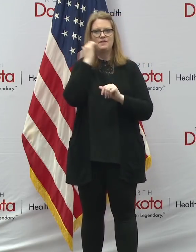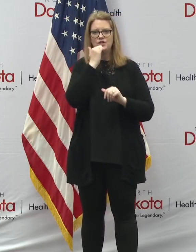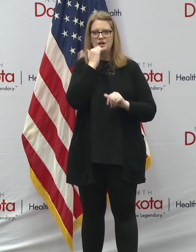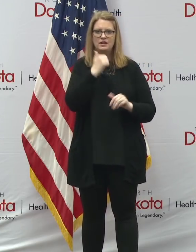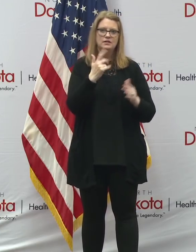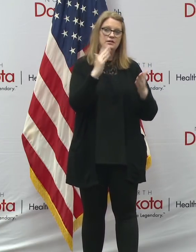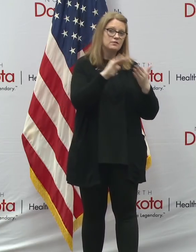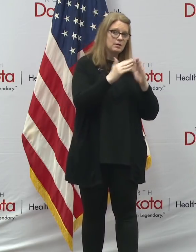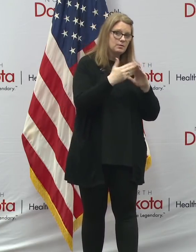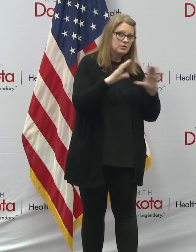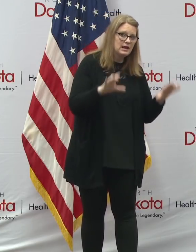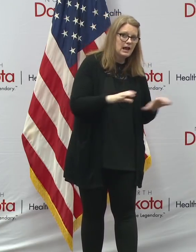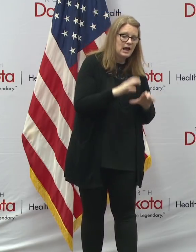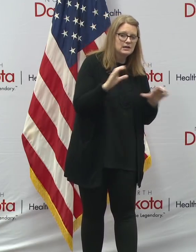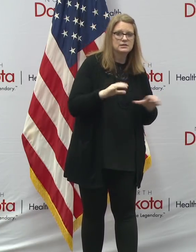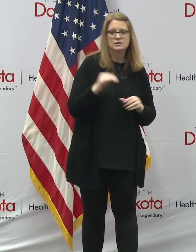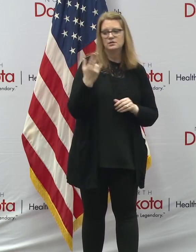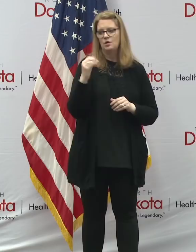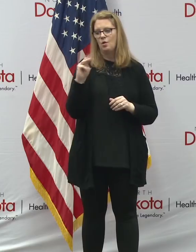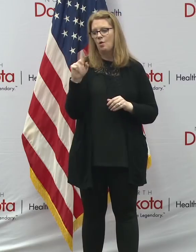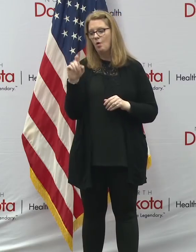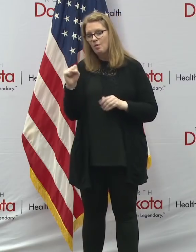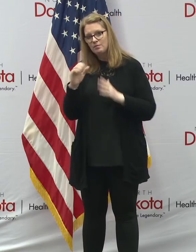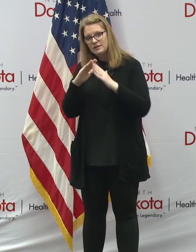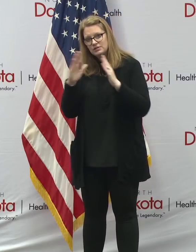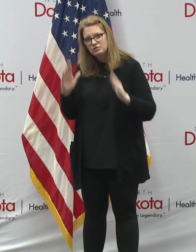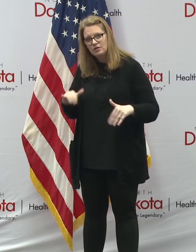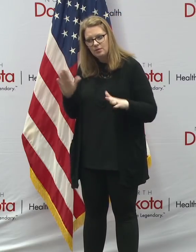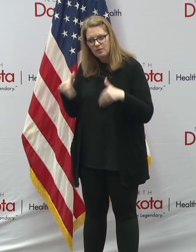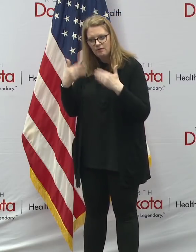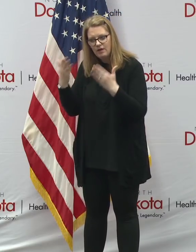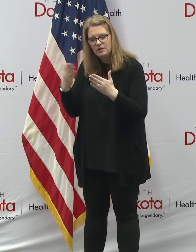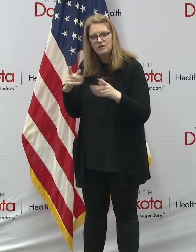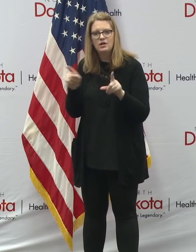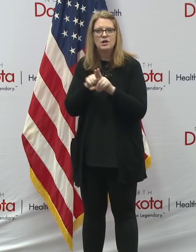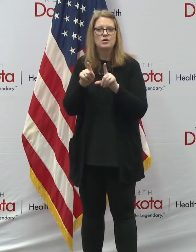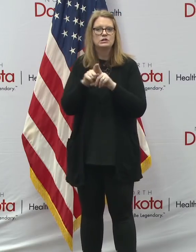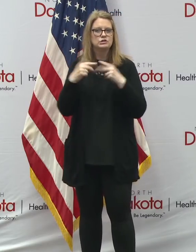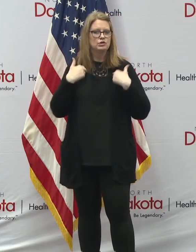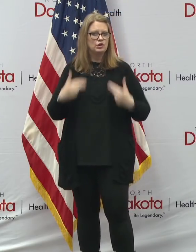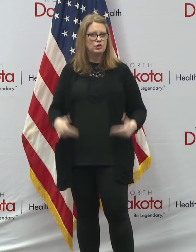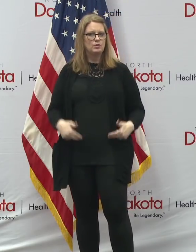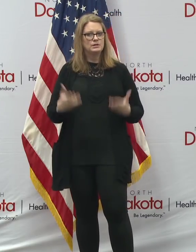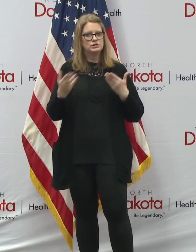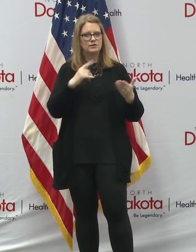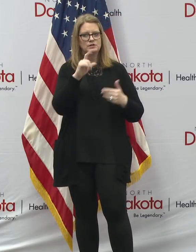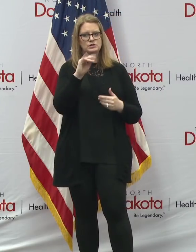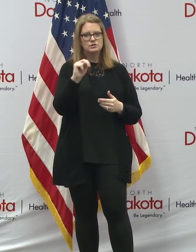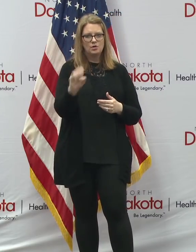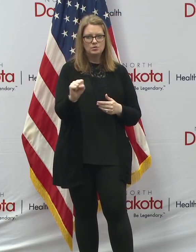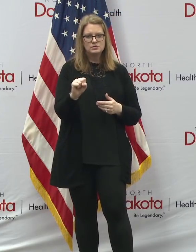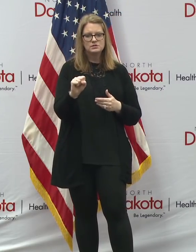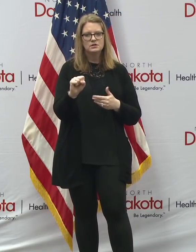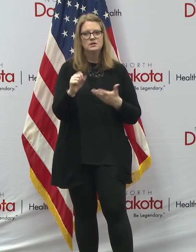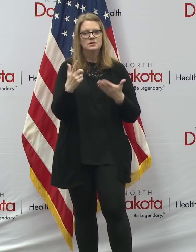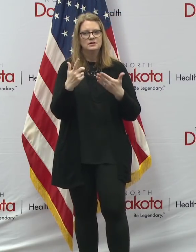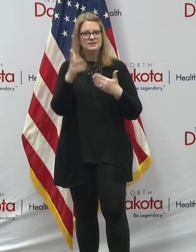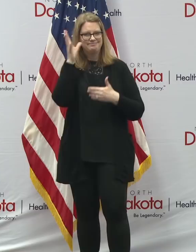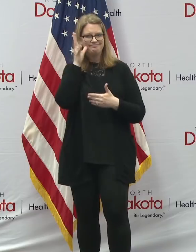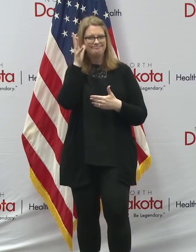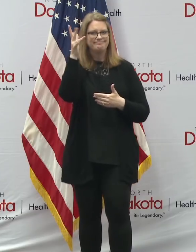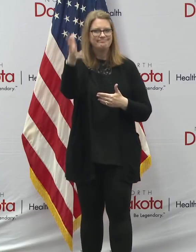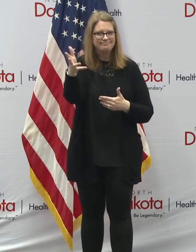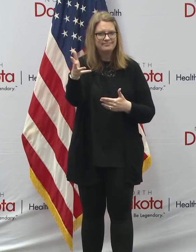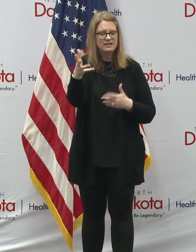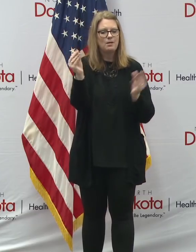agencies, to homeless shelter providers, and to human service zones. In the coming days and weeks, you can find more information